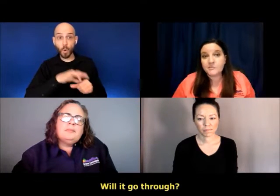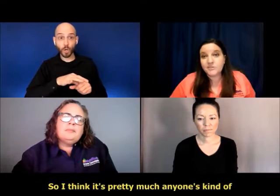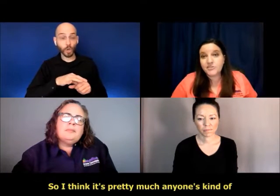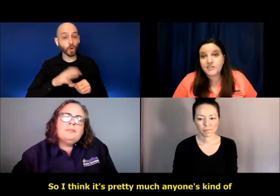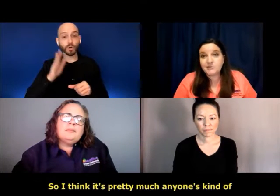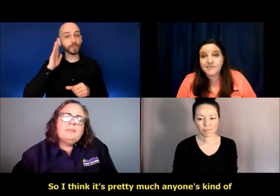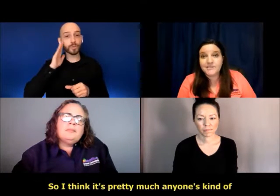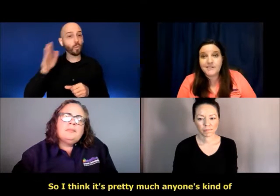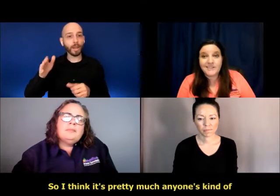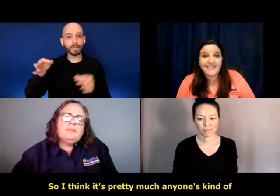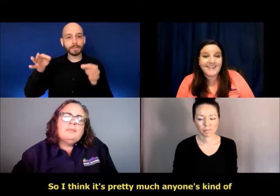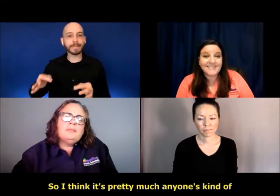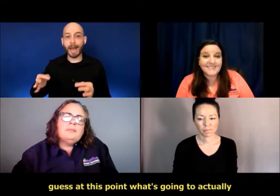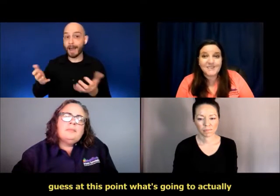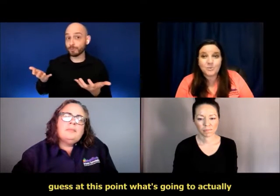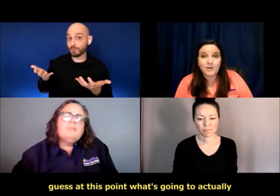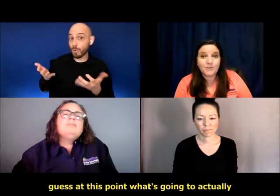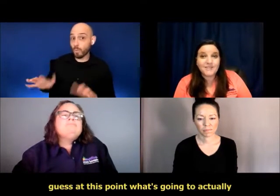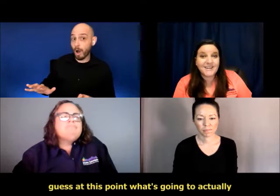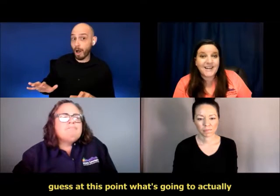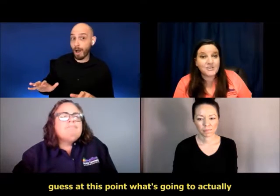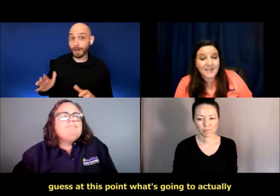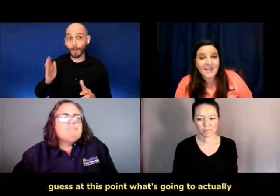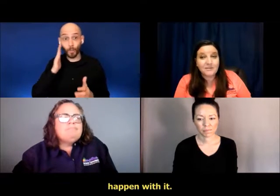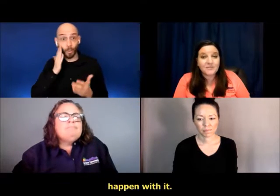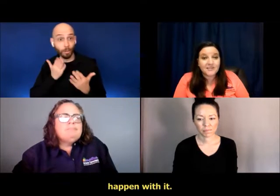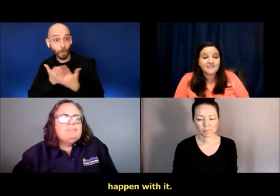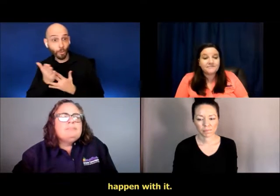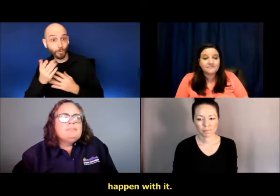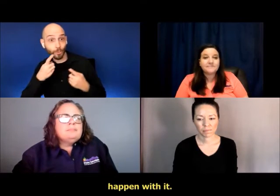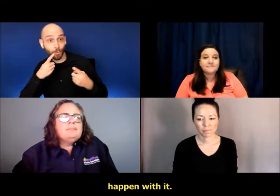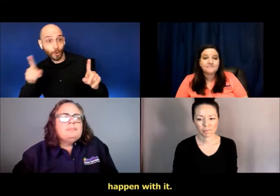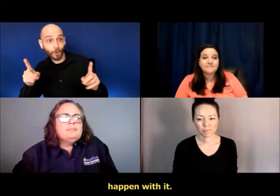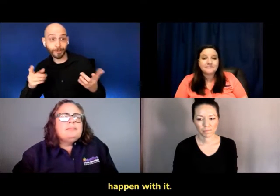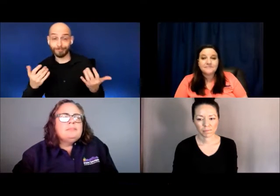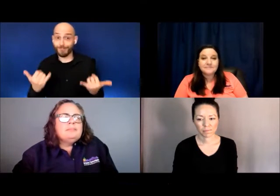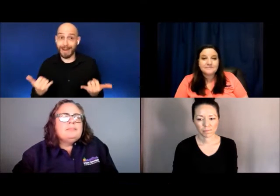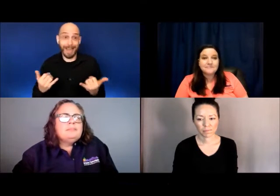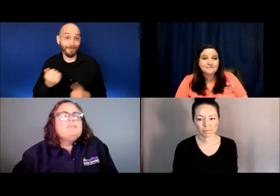think it's pretty much anyone's kind of guess at this point, what's going to actually happen with it?